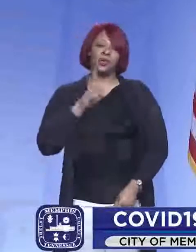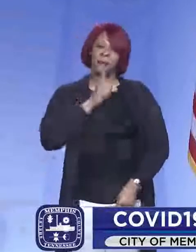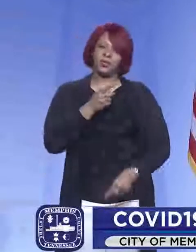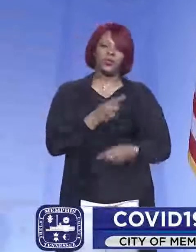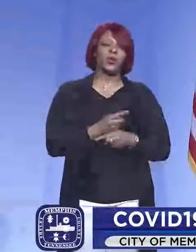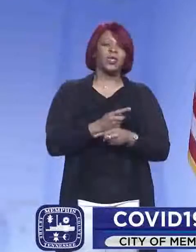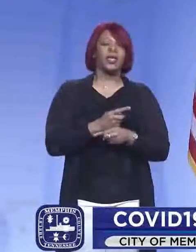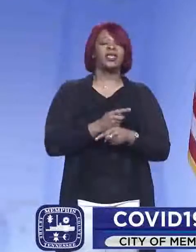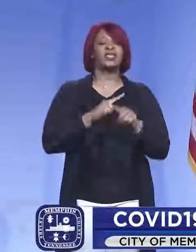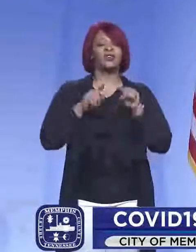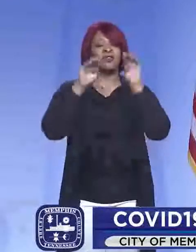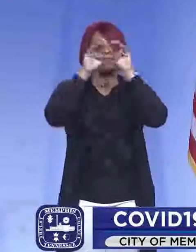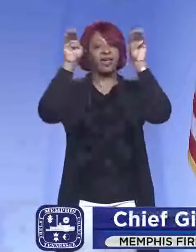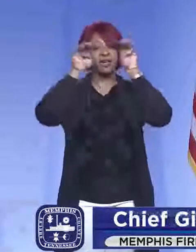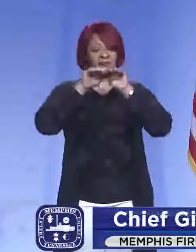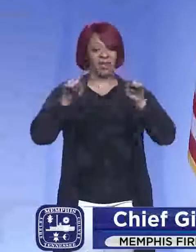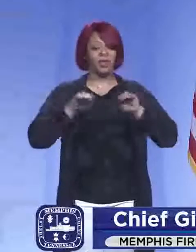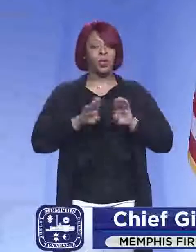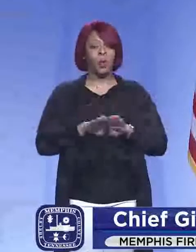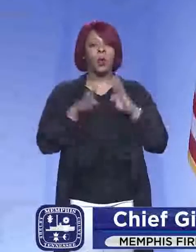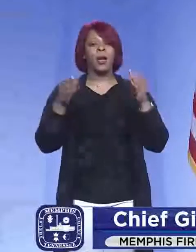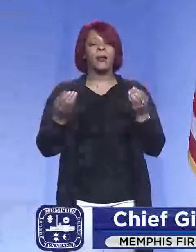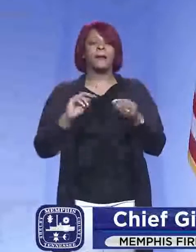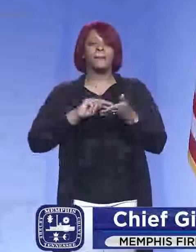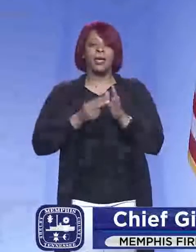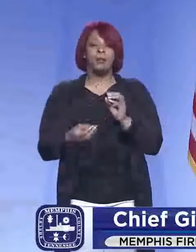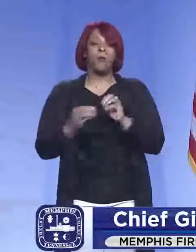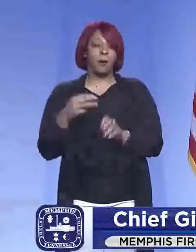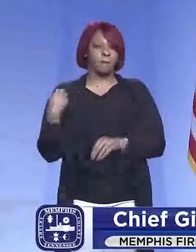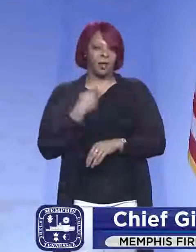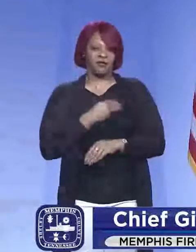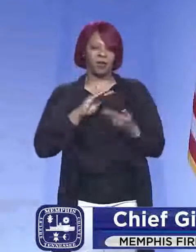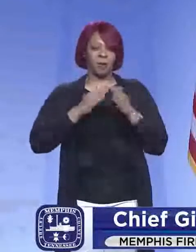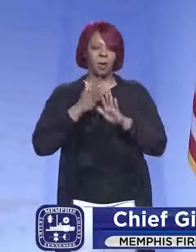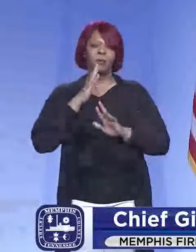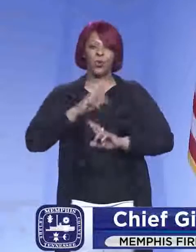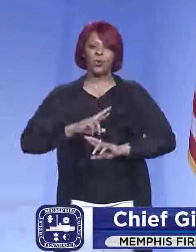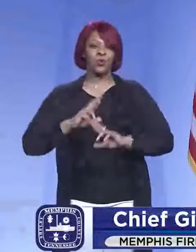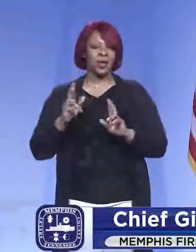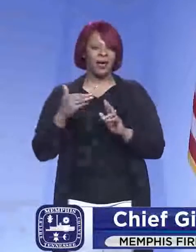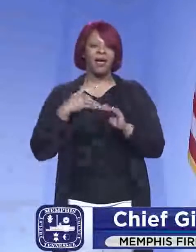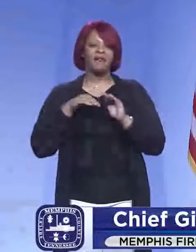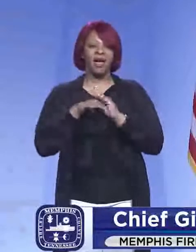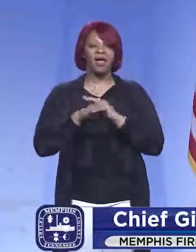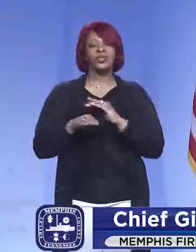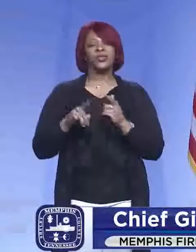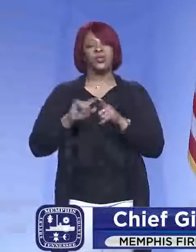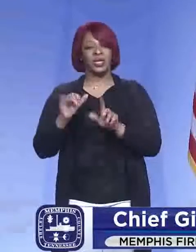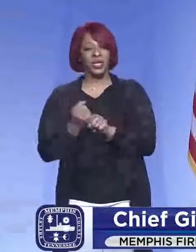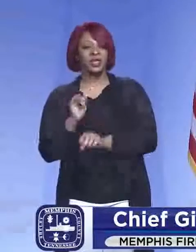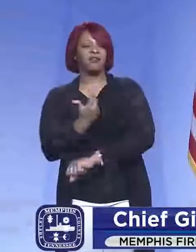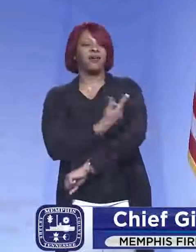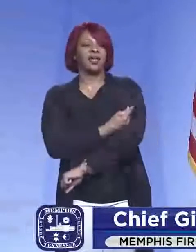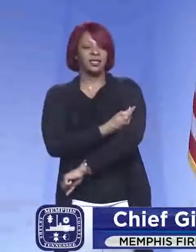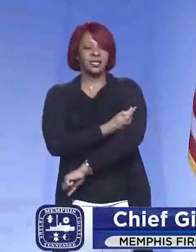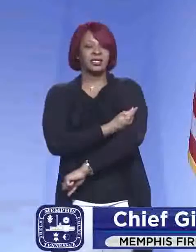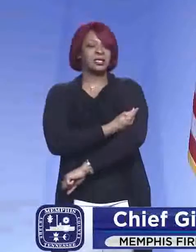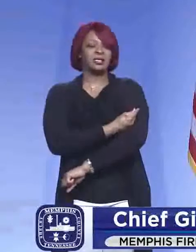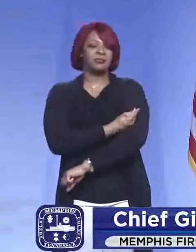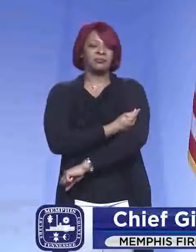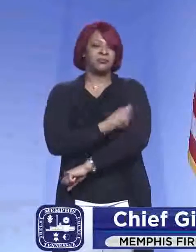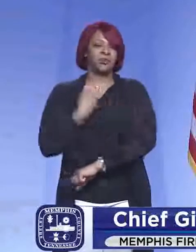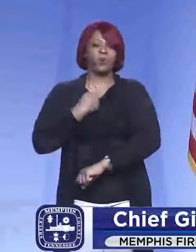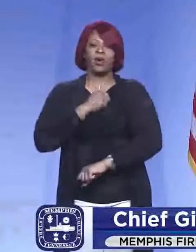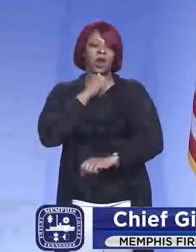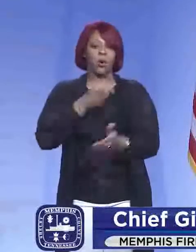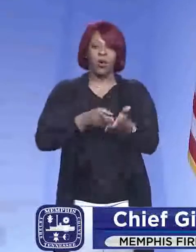As the phases open up, that definitely means more members, uh, of our community or will be, uh, have access to, uh, vaccinations. Uh, no, we will not